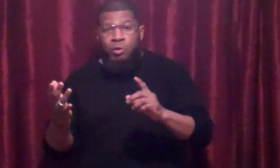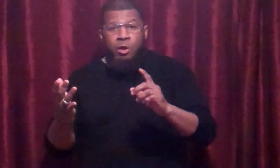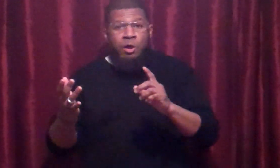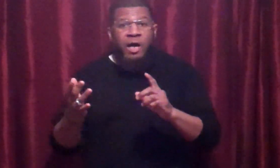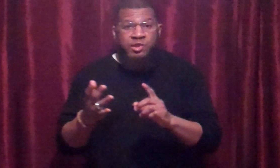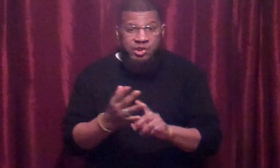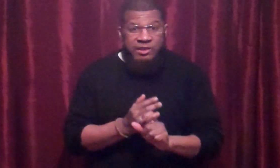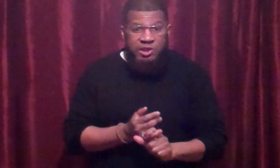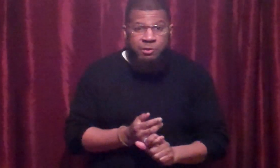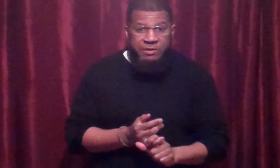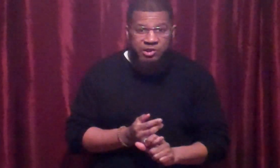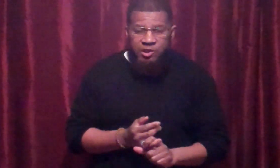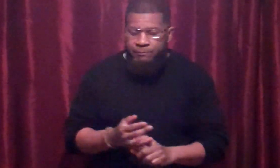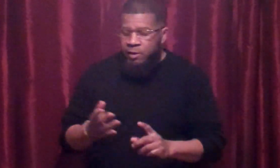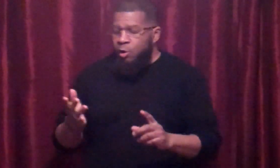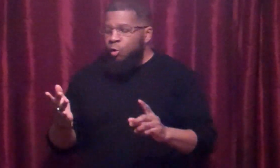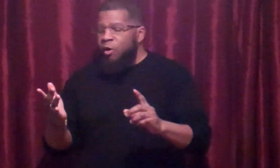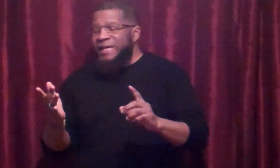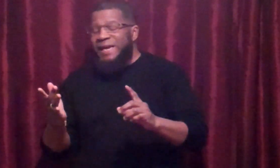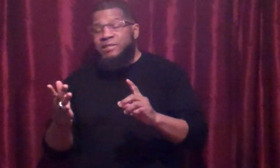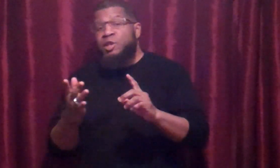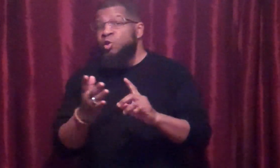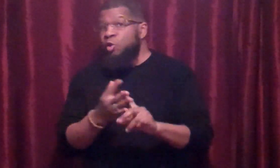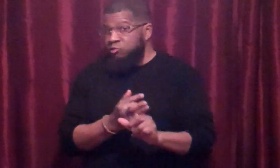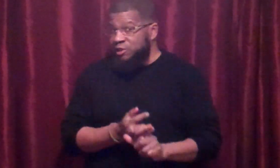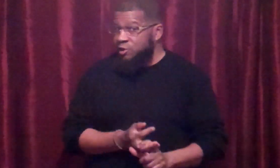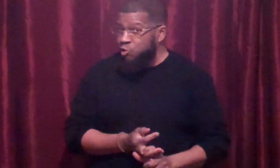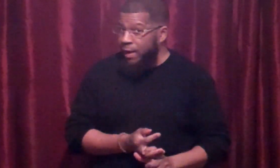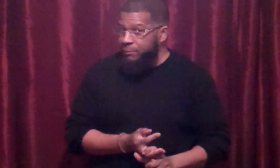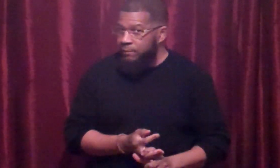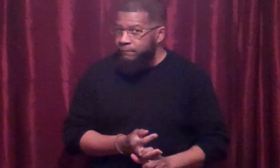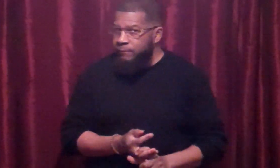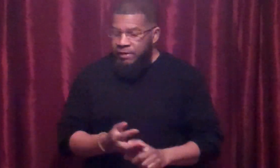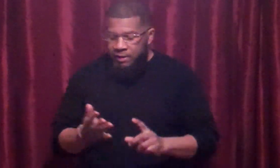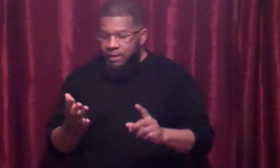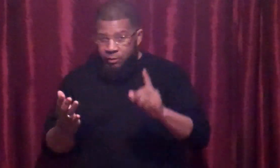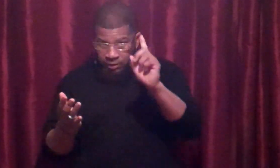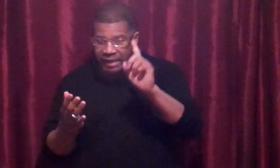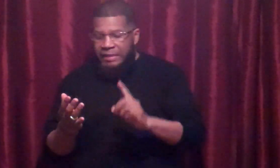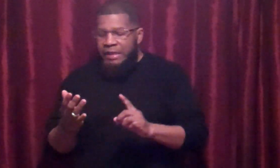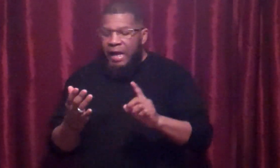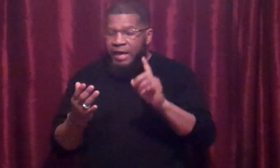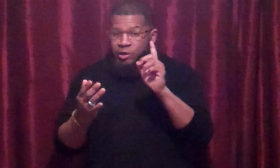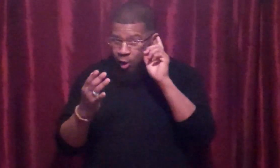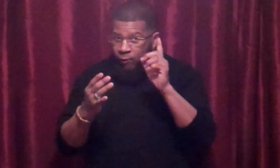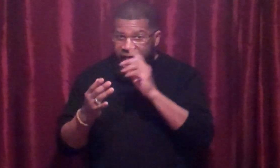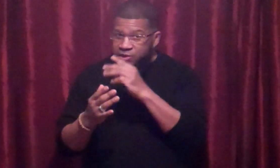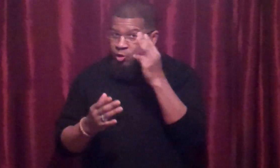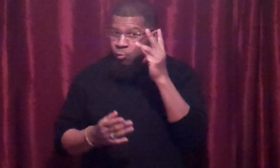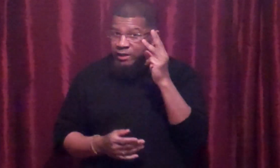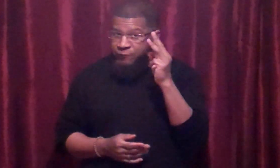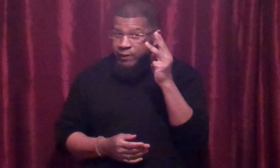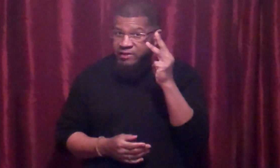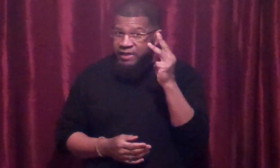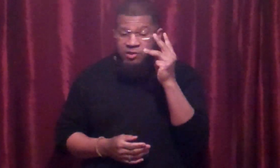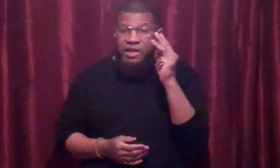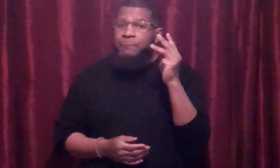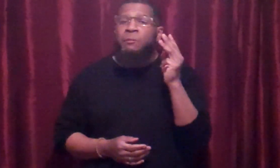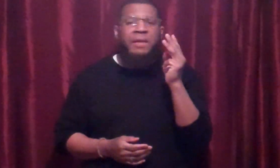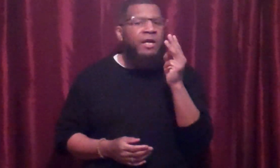adjust his position. Or he has to loosen his grip. Again, I know he has to do one of three things and I'm prepared